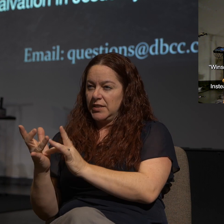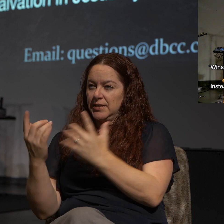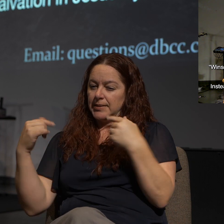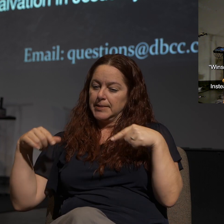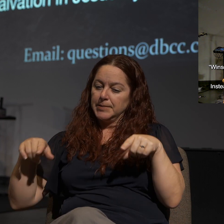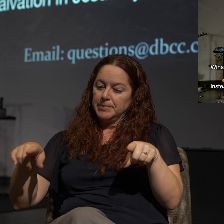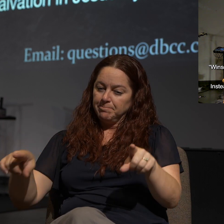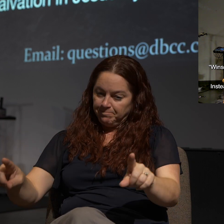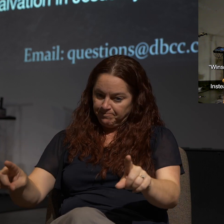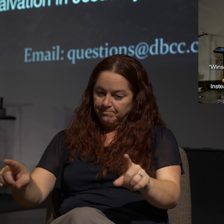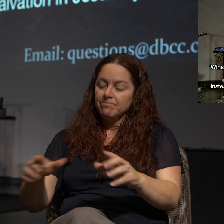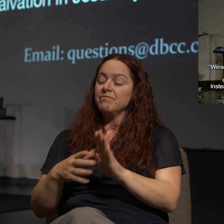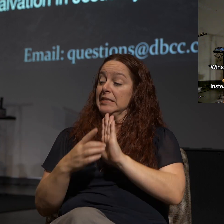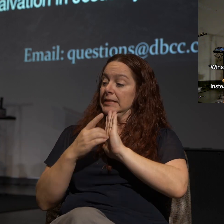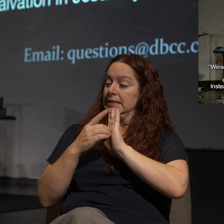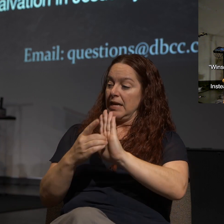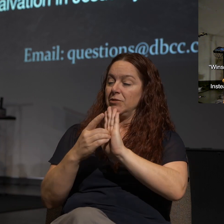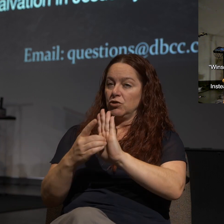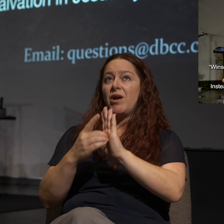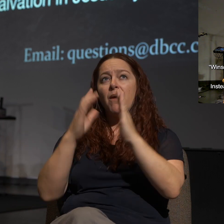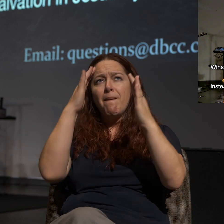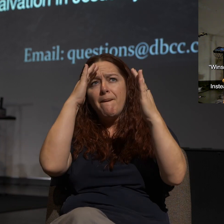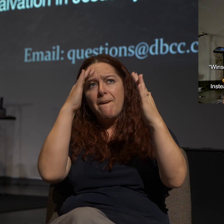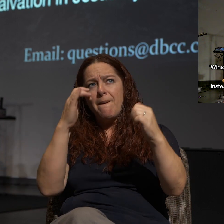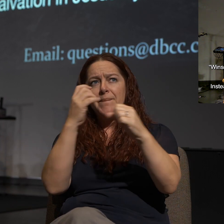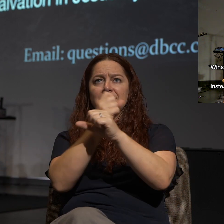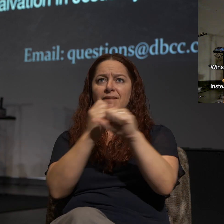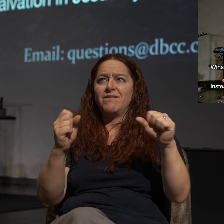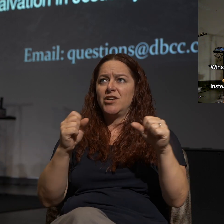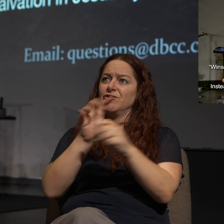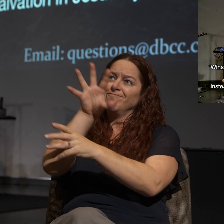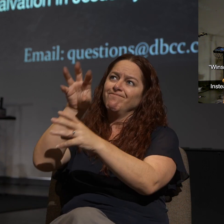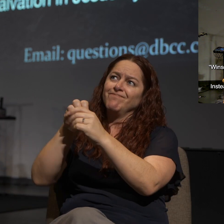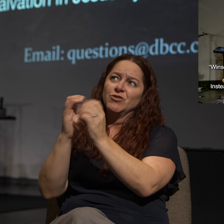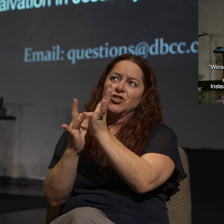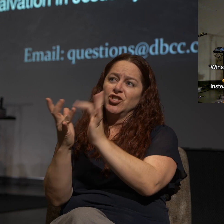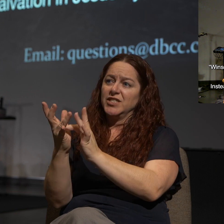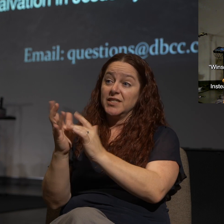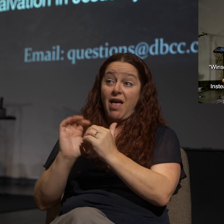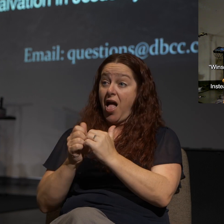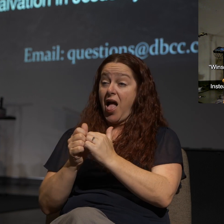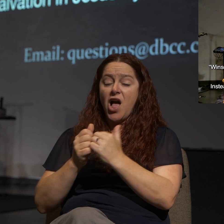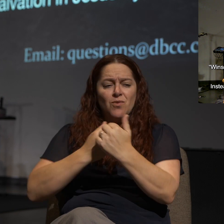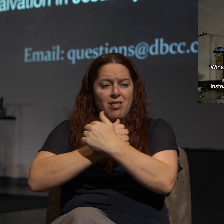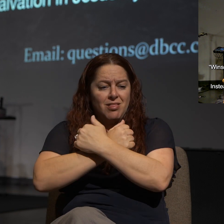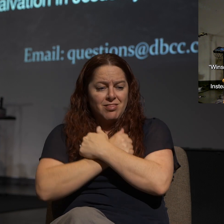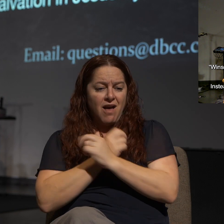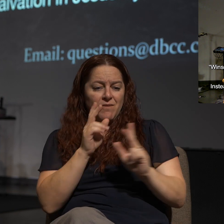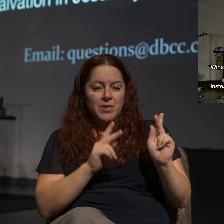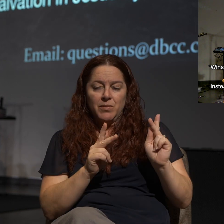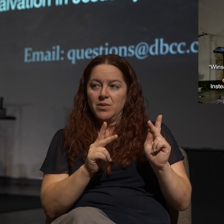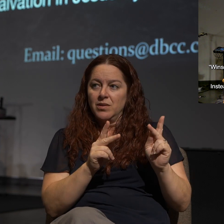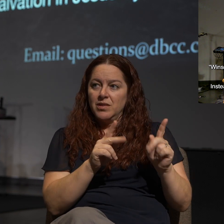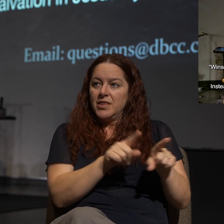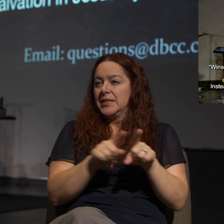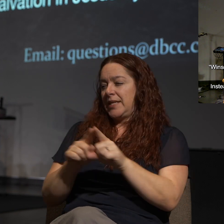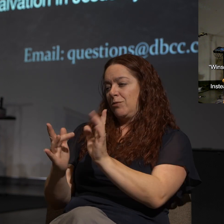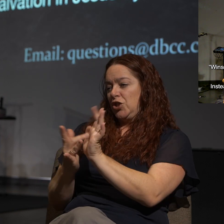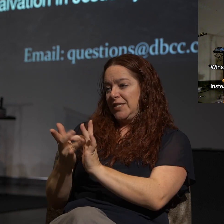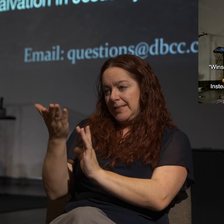so that we demonstrate the hope of salvation that's in Jesus by loving people the way Jesus loved people.